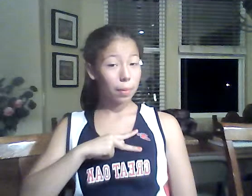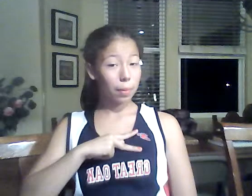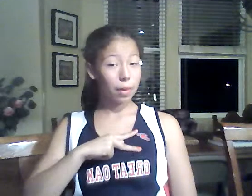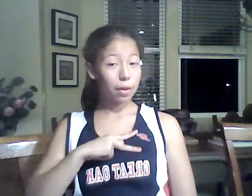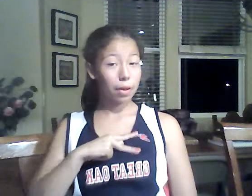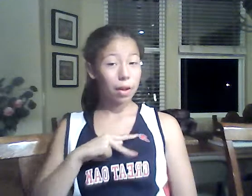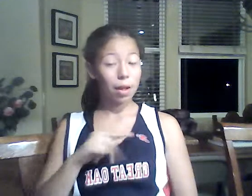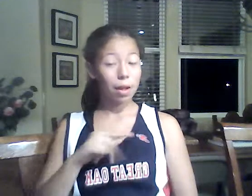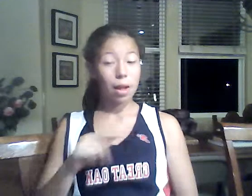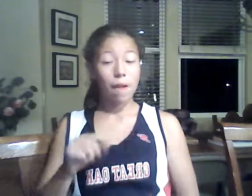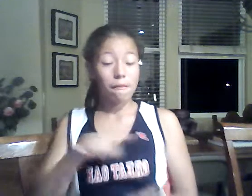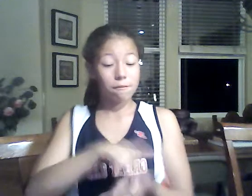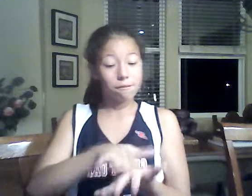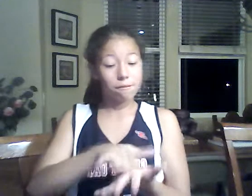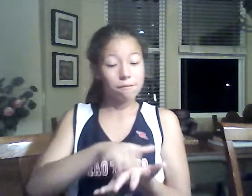him? Yes!